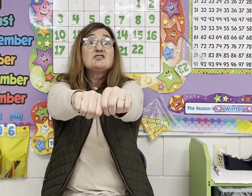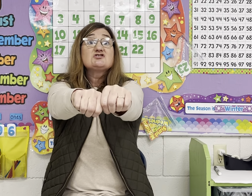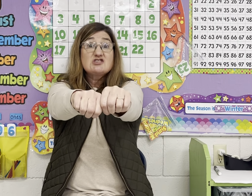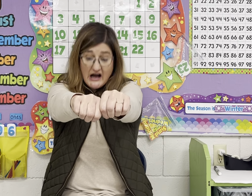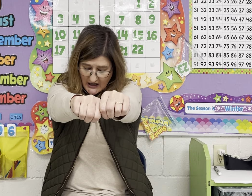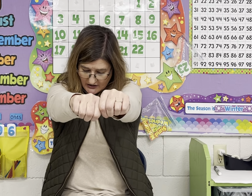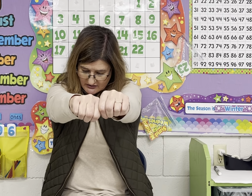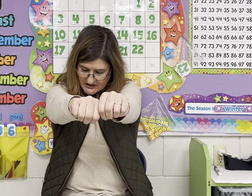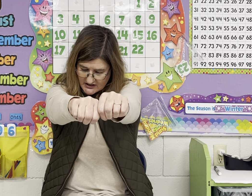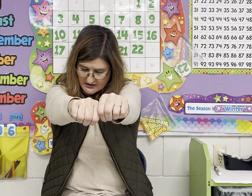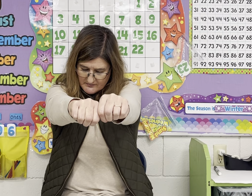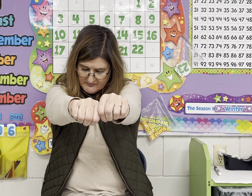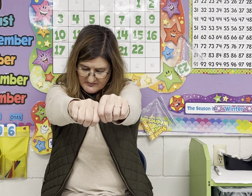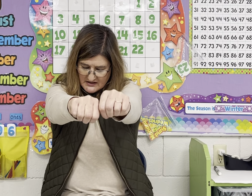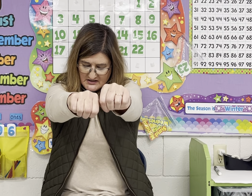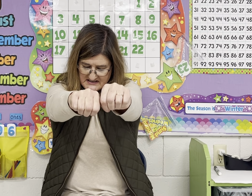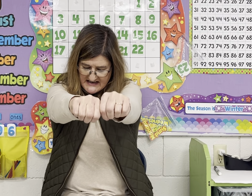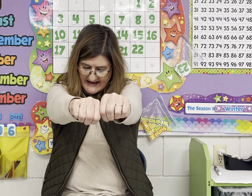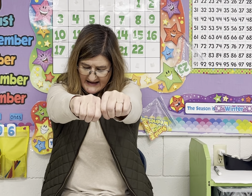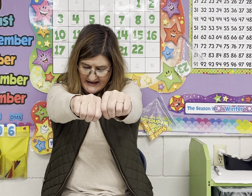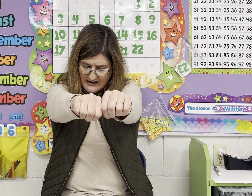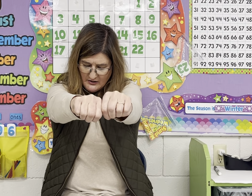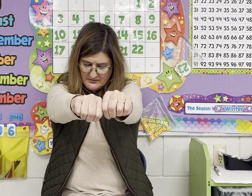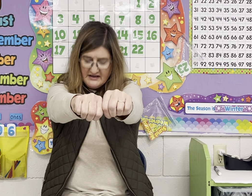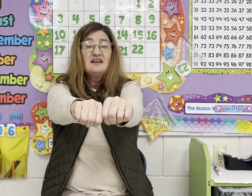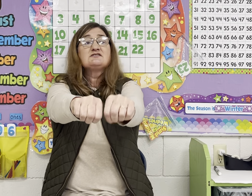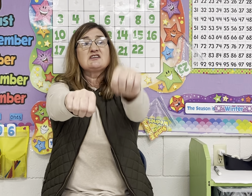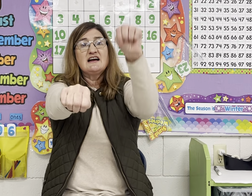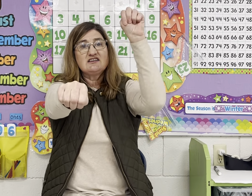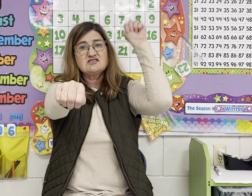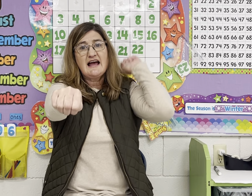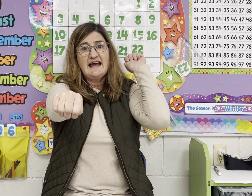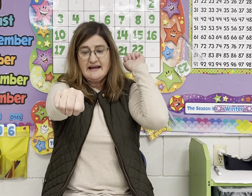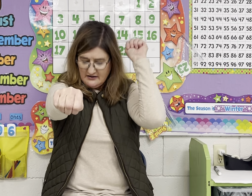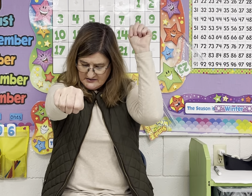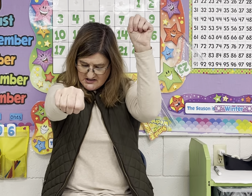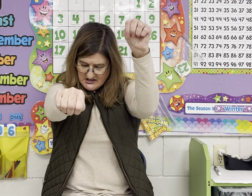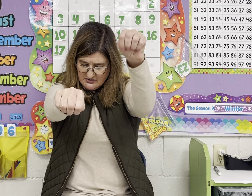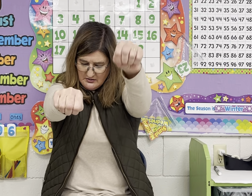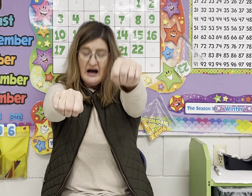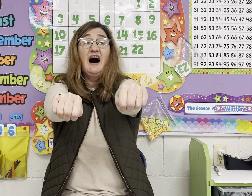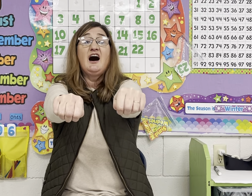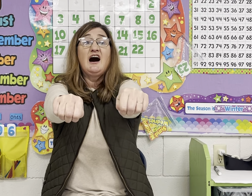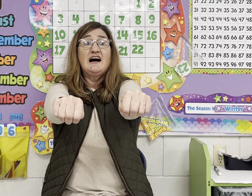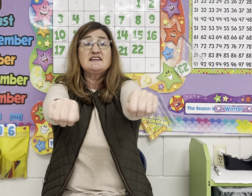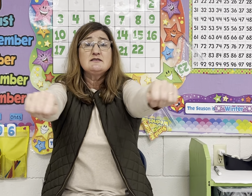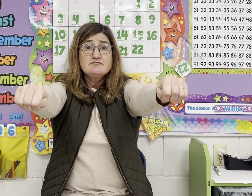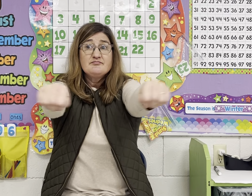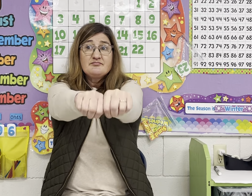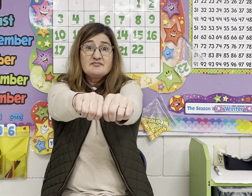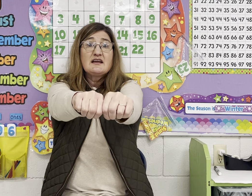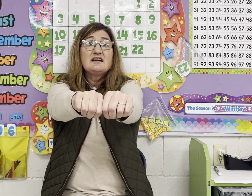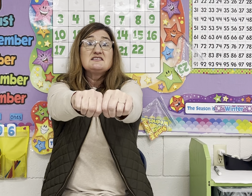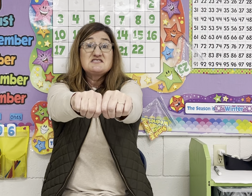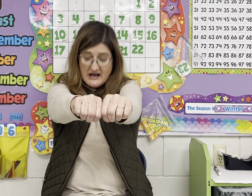Chalk. Down. Change and to on. Done.